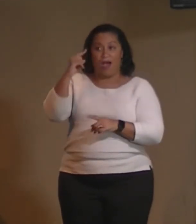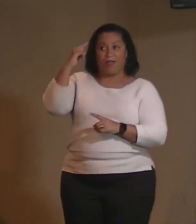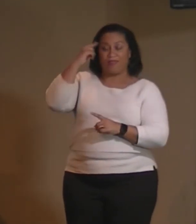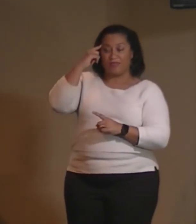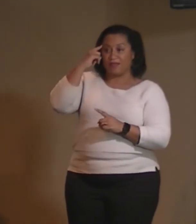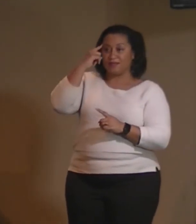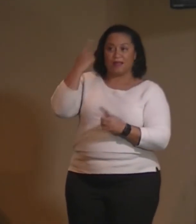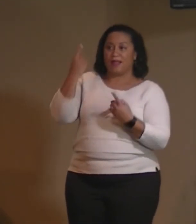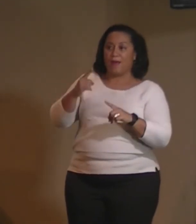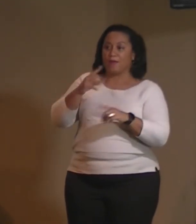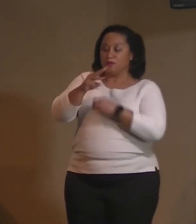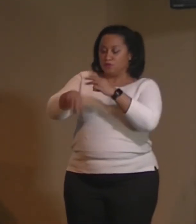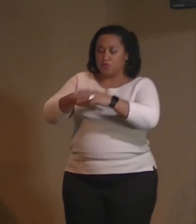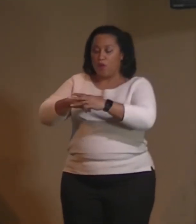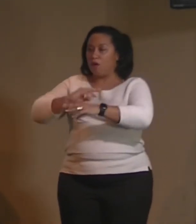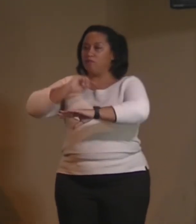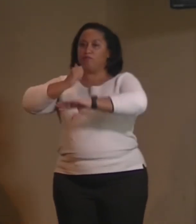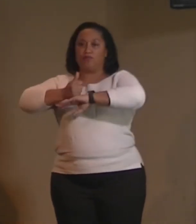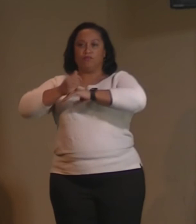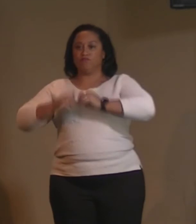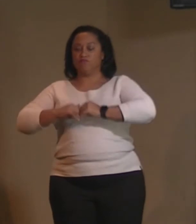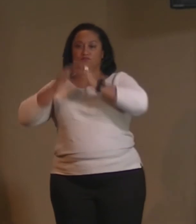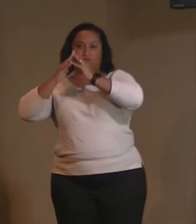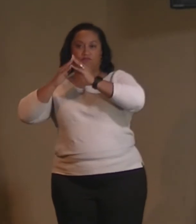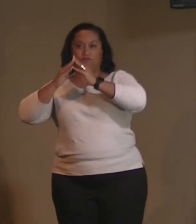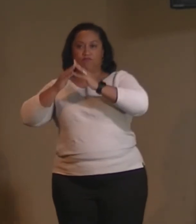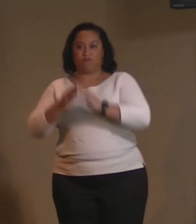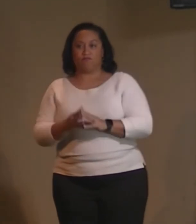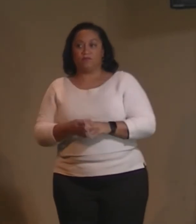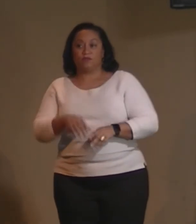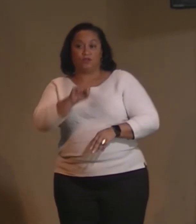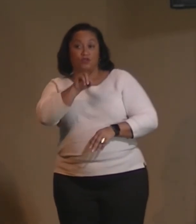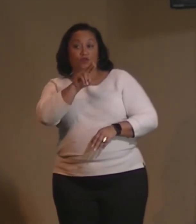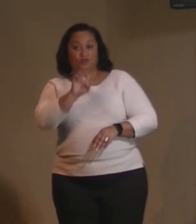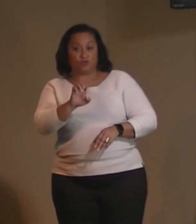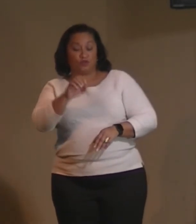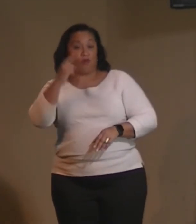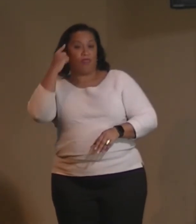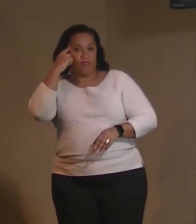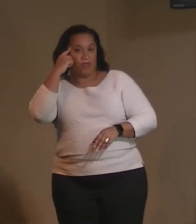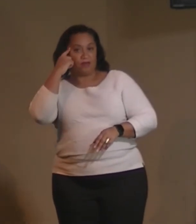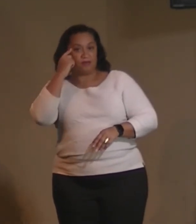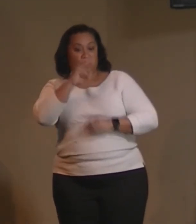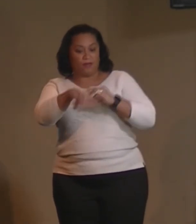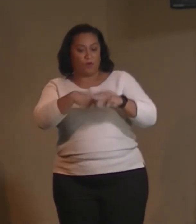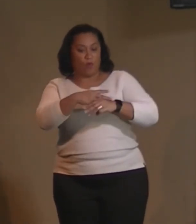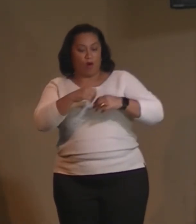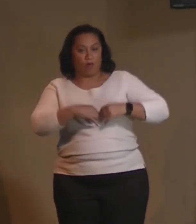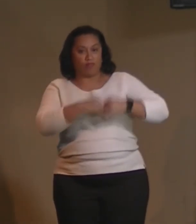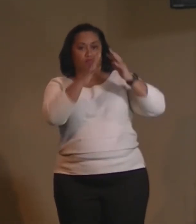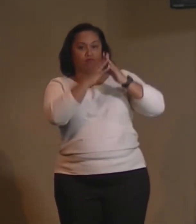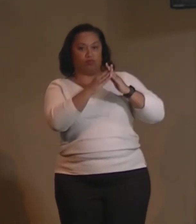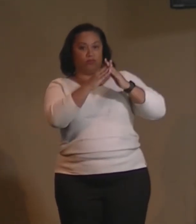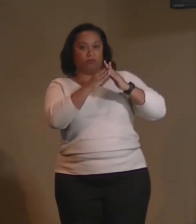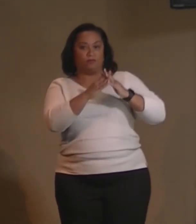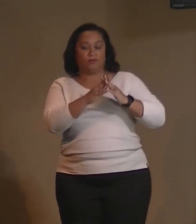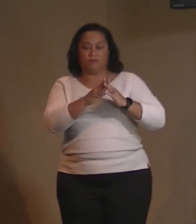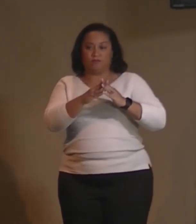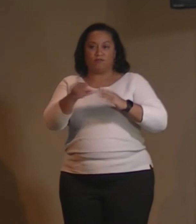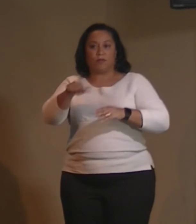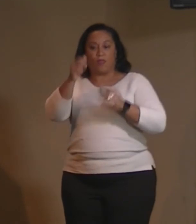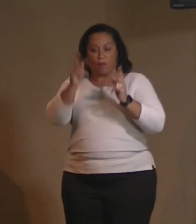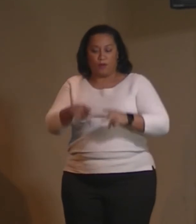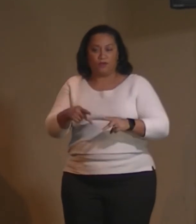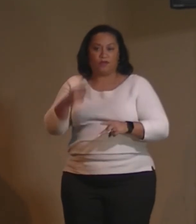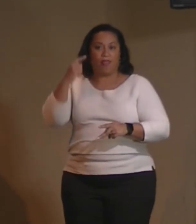God thinks and the world comes into being. Sue thinks and the world comes into being. Jeris thinks and the world comes